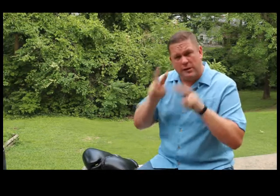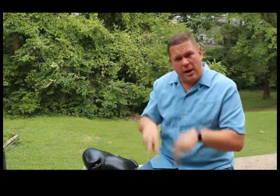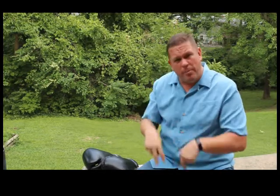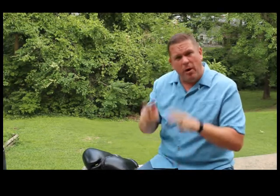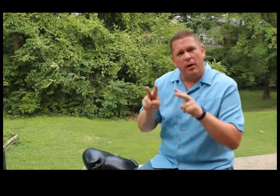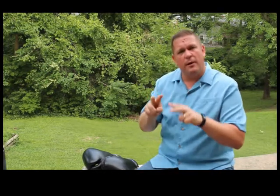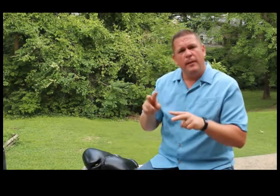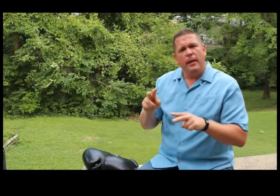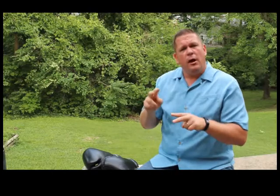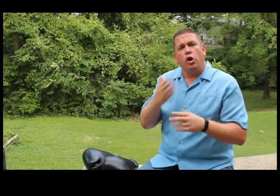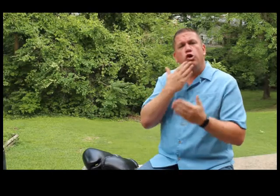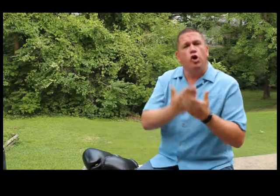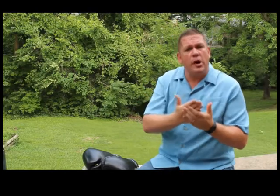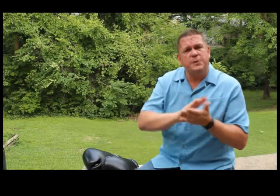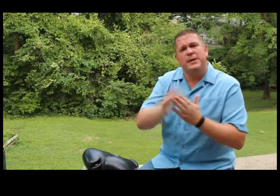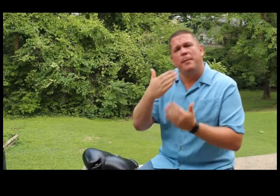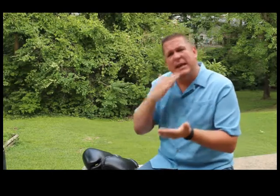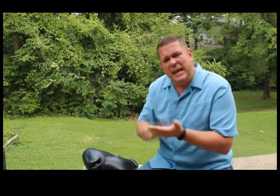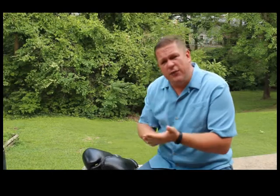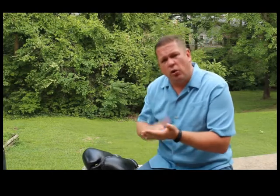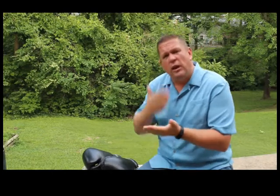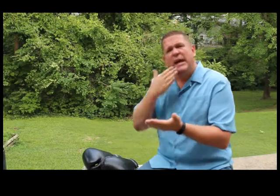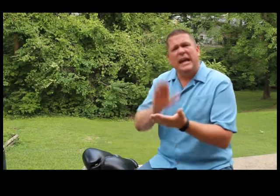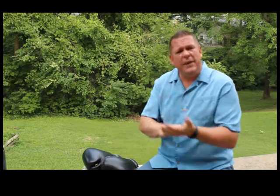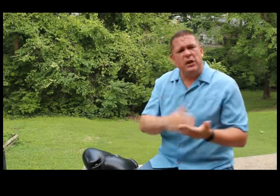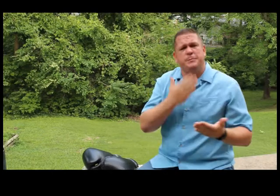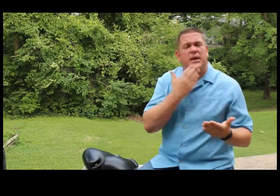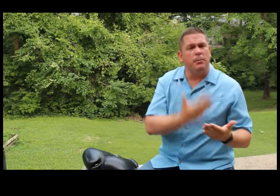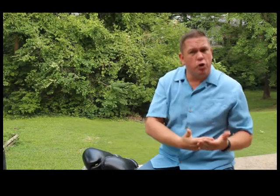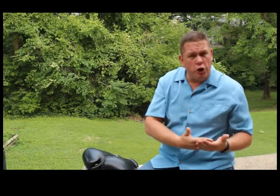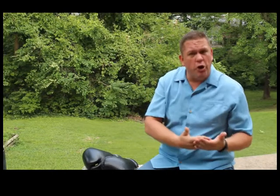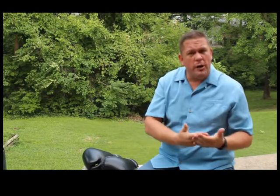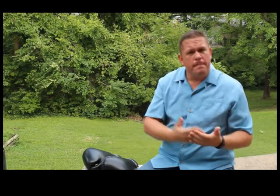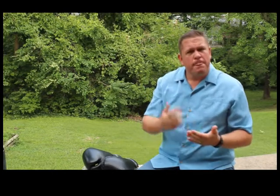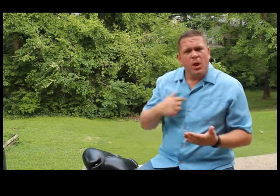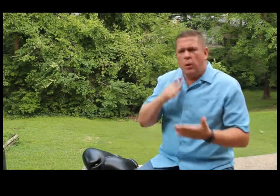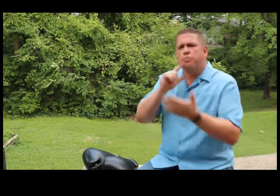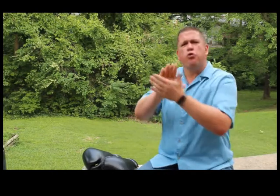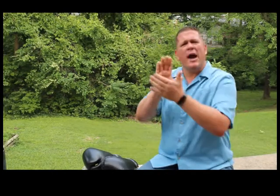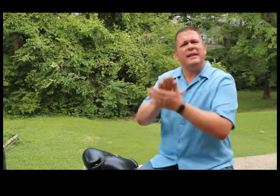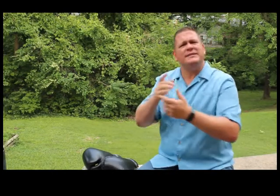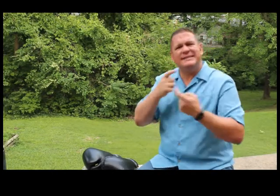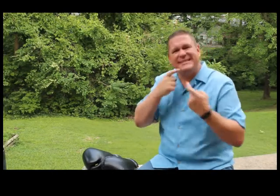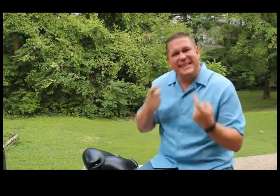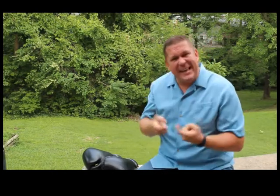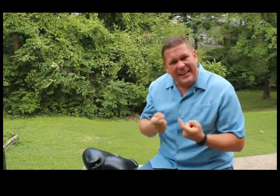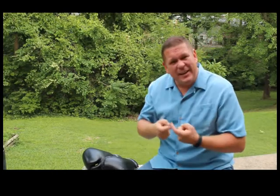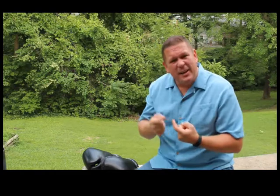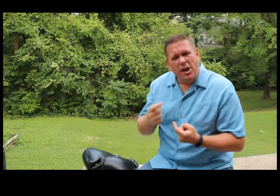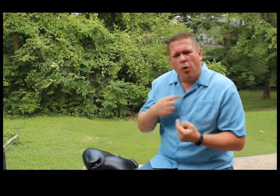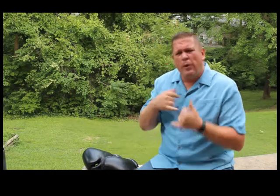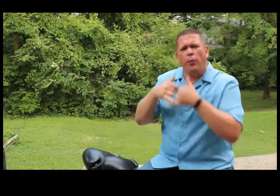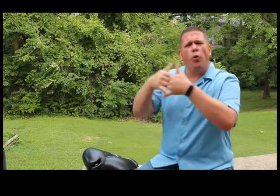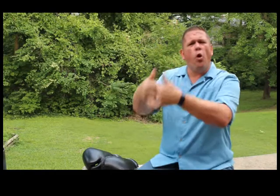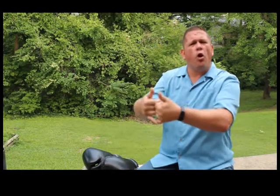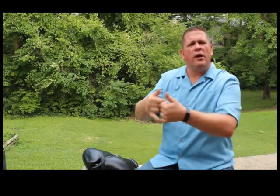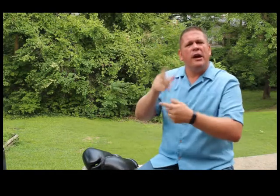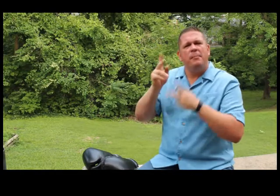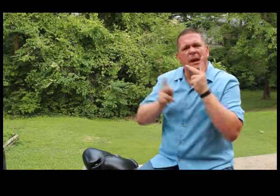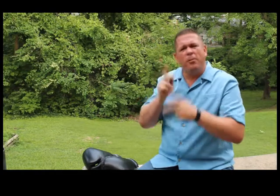down upon. The good has become evil. Evil has become good. We praise sin. We reward people